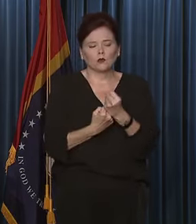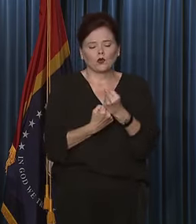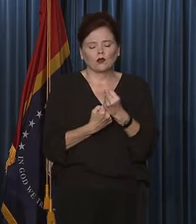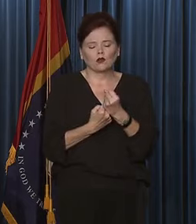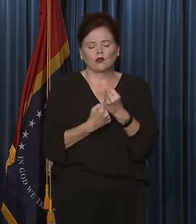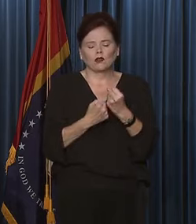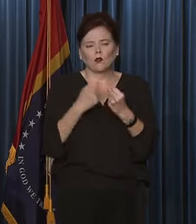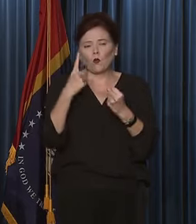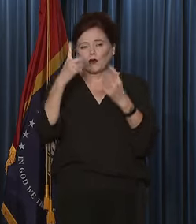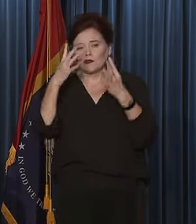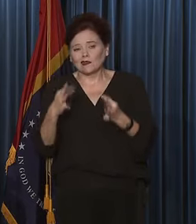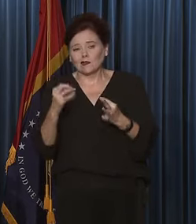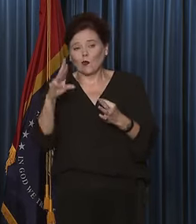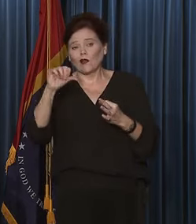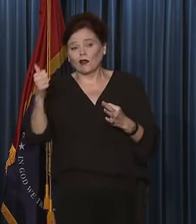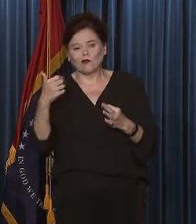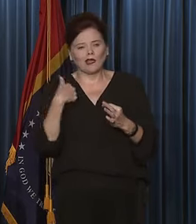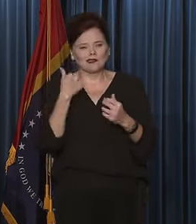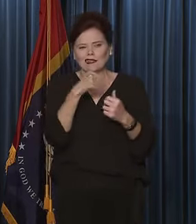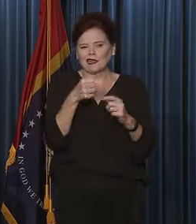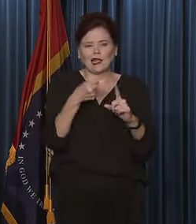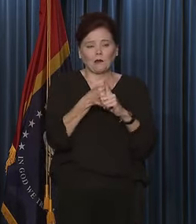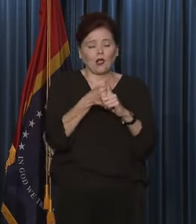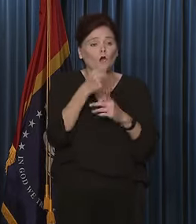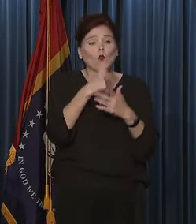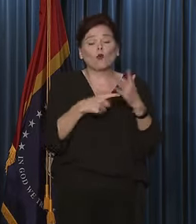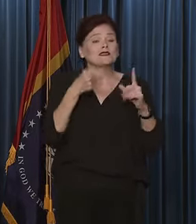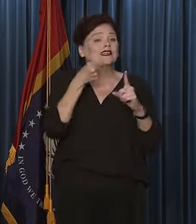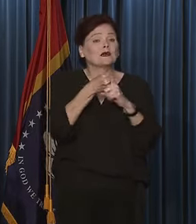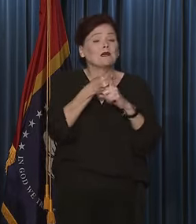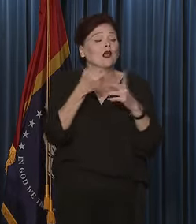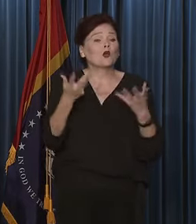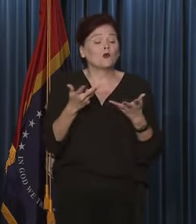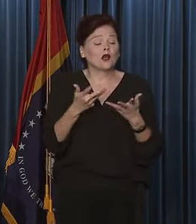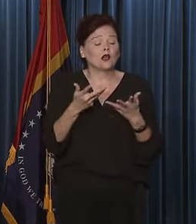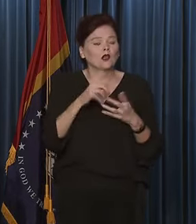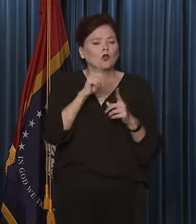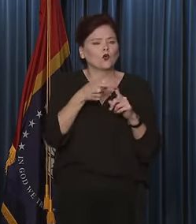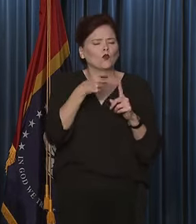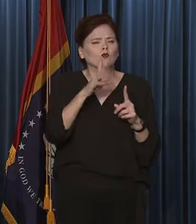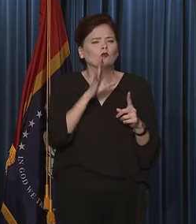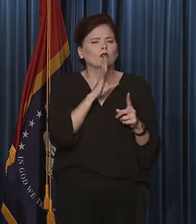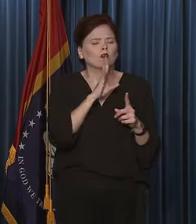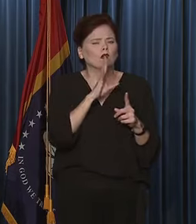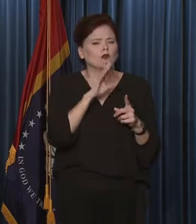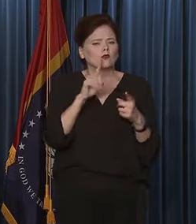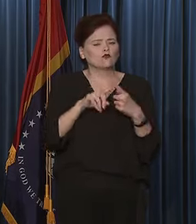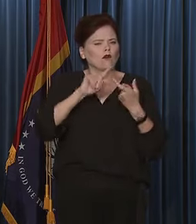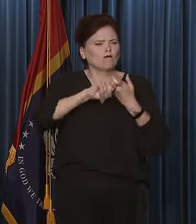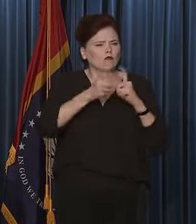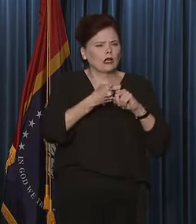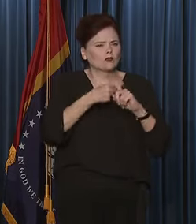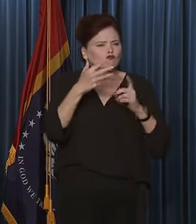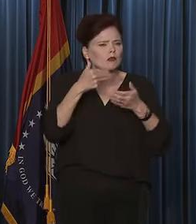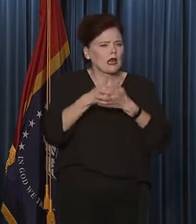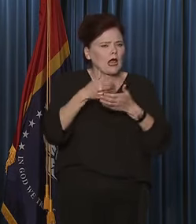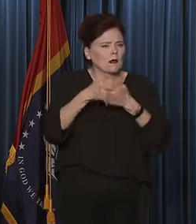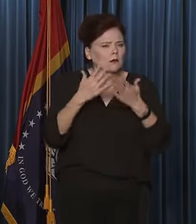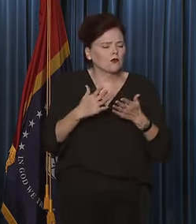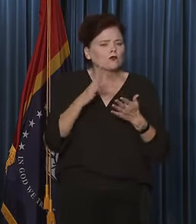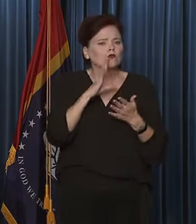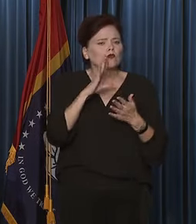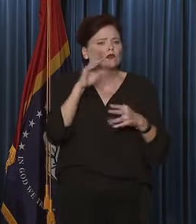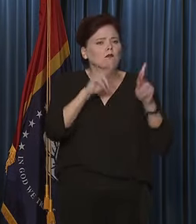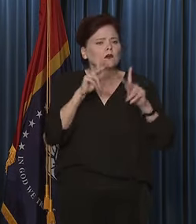decision or another has a lot of impact. What does have an impact, however, is when you talk to your friends and your neighbors and you